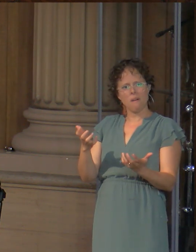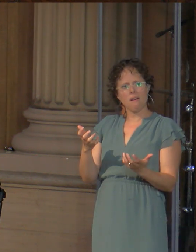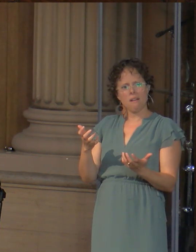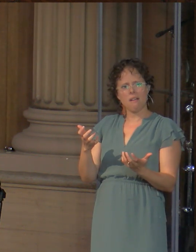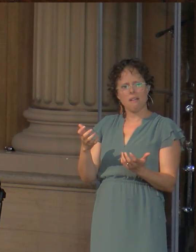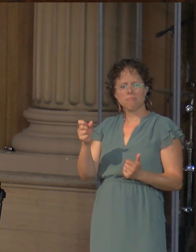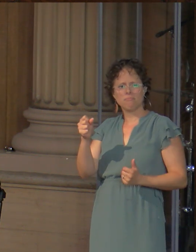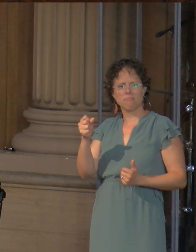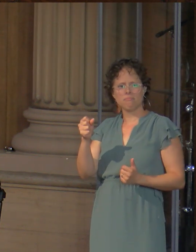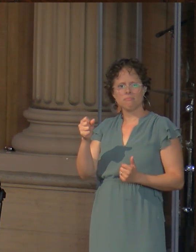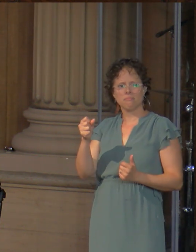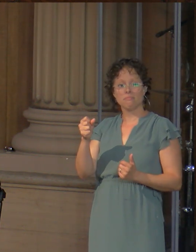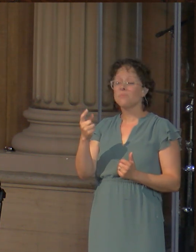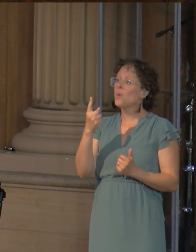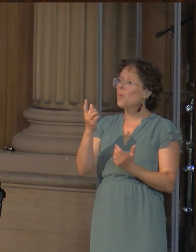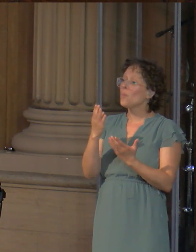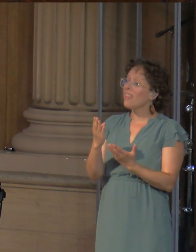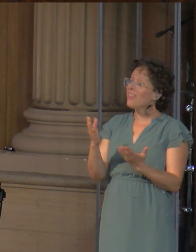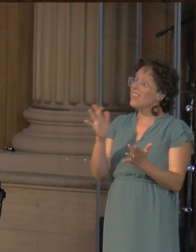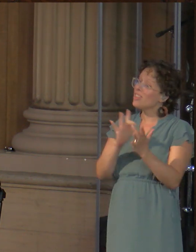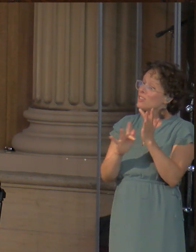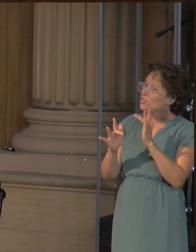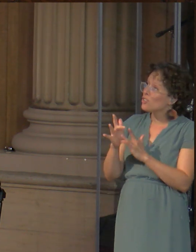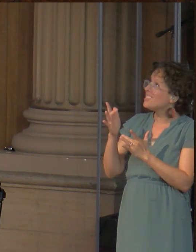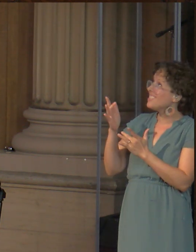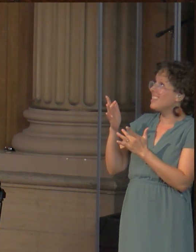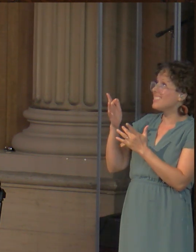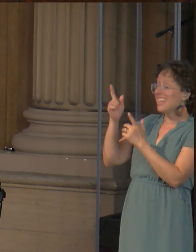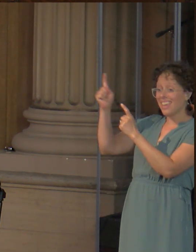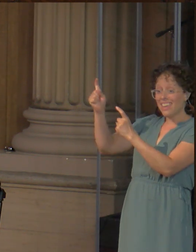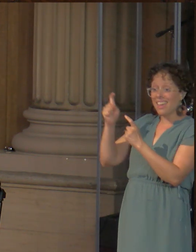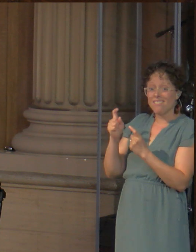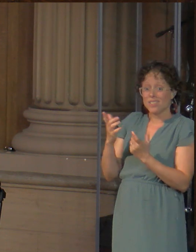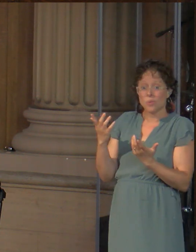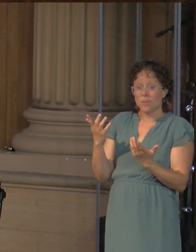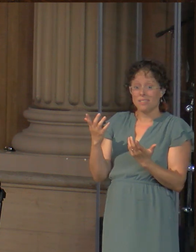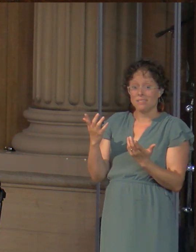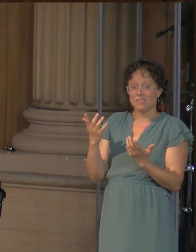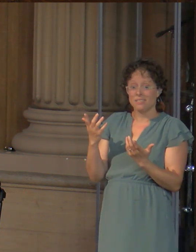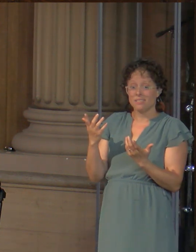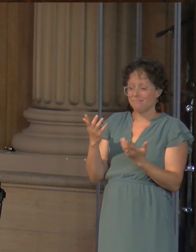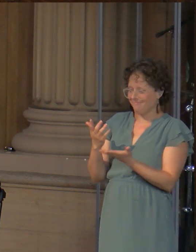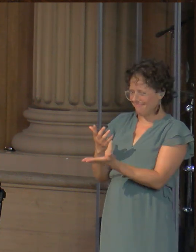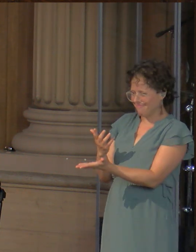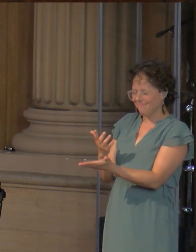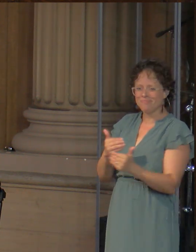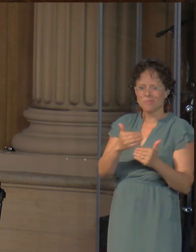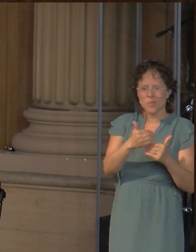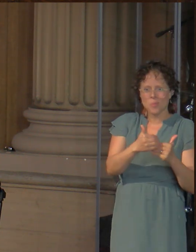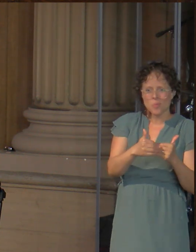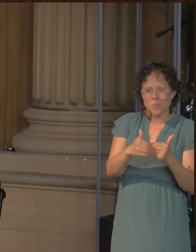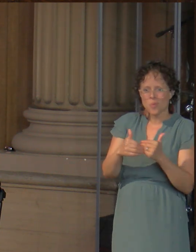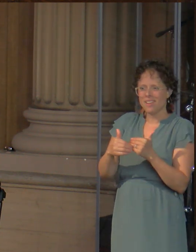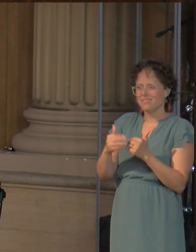One of the things that God gave us to see and touch and experience is some bread and wine as visible signs of his grace.